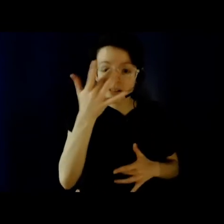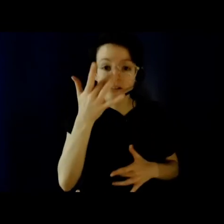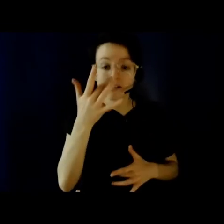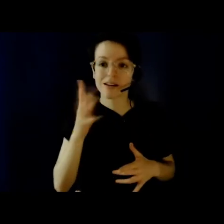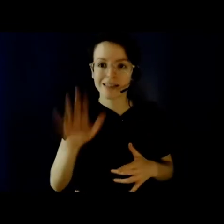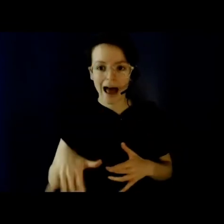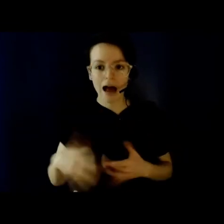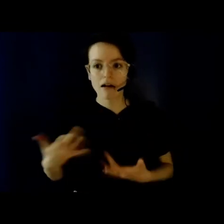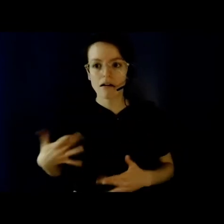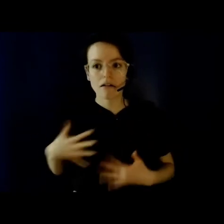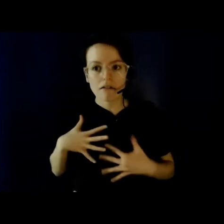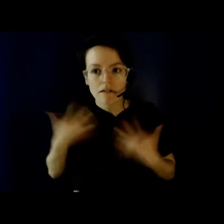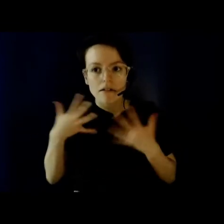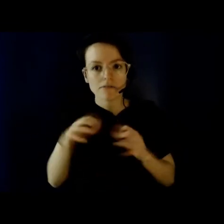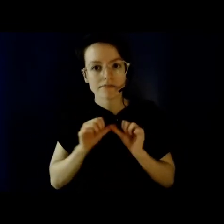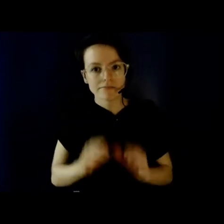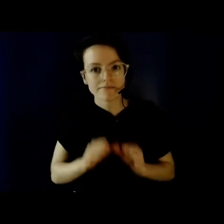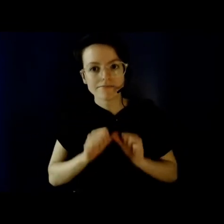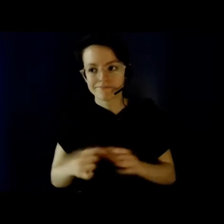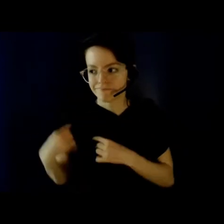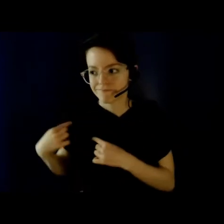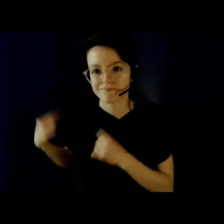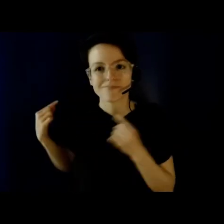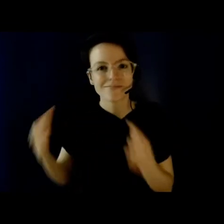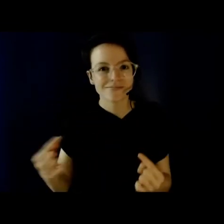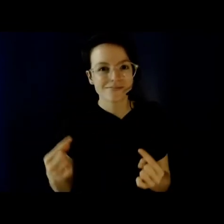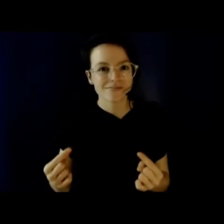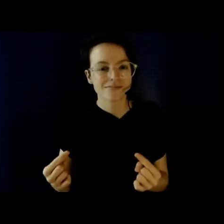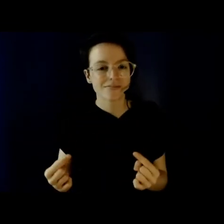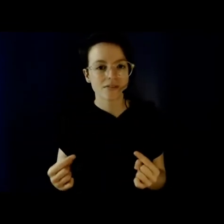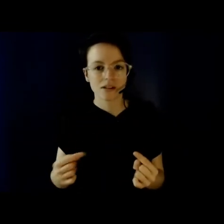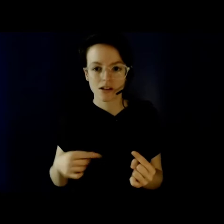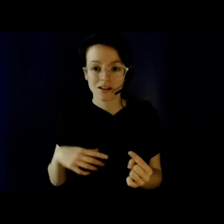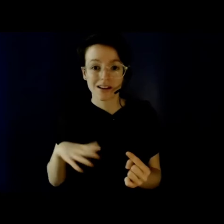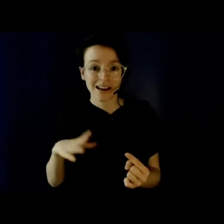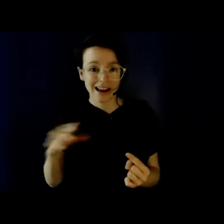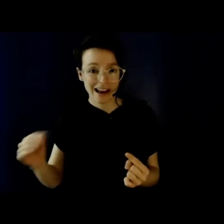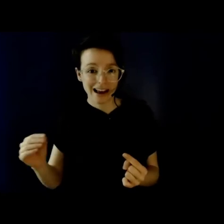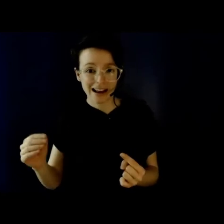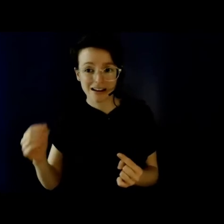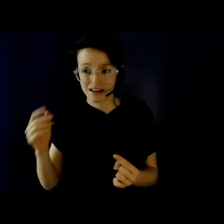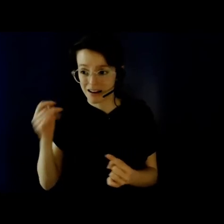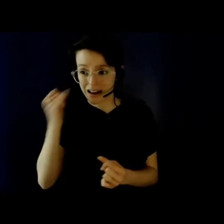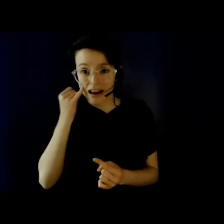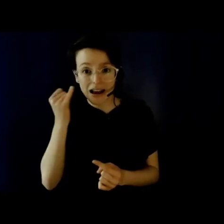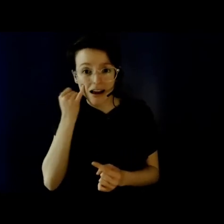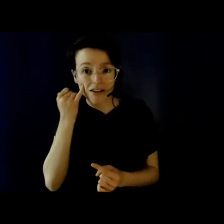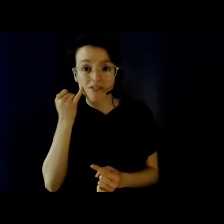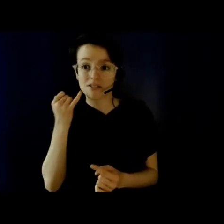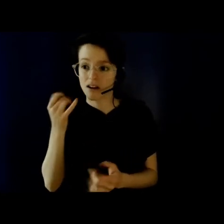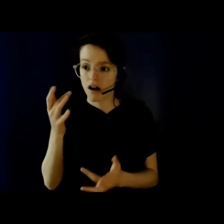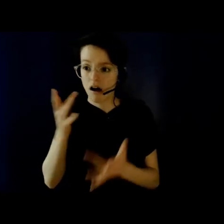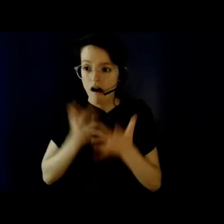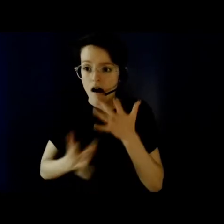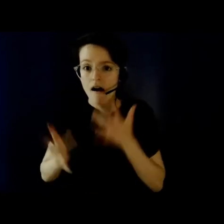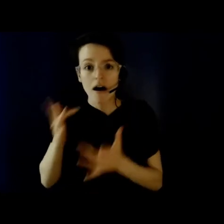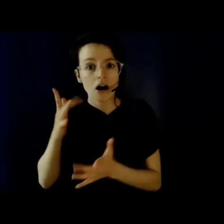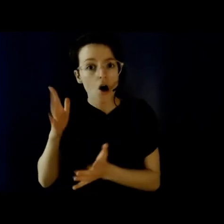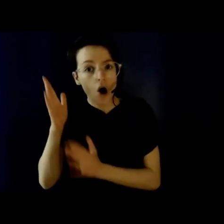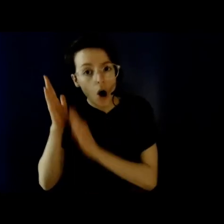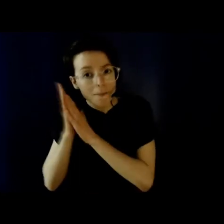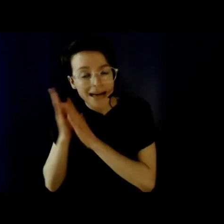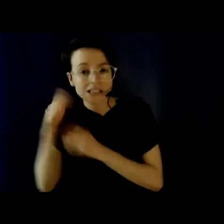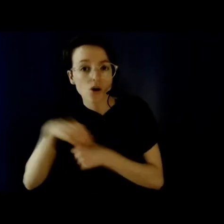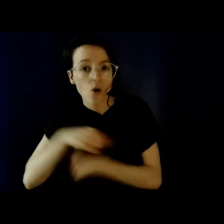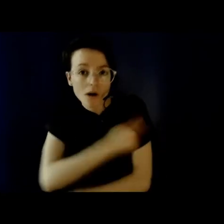death from COVID, but that in care rationing scenarios, we would be the ones denied life-saving treatment. Think back